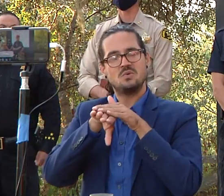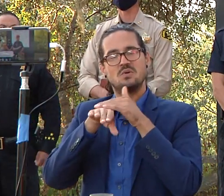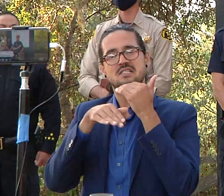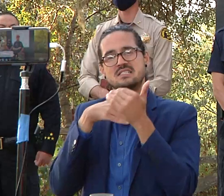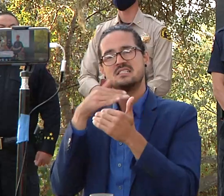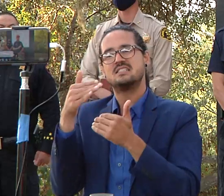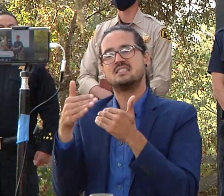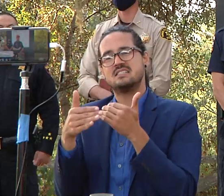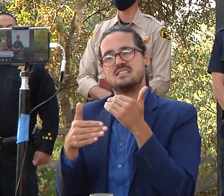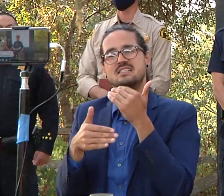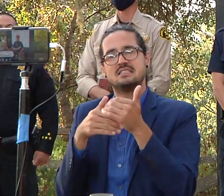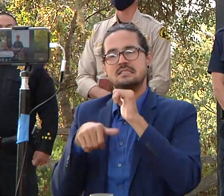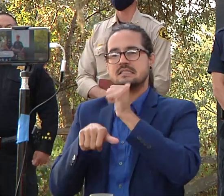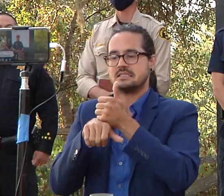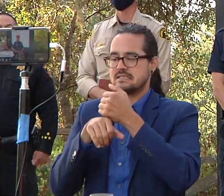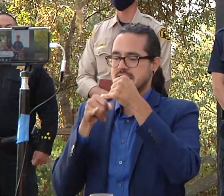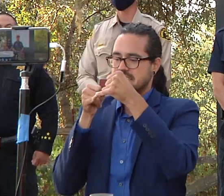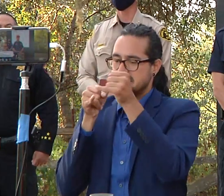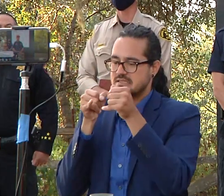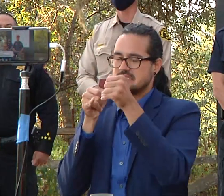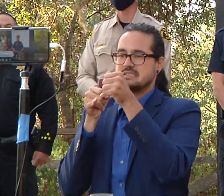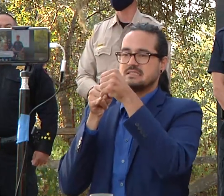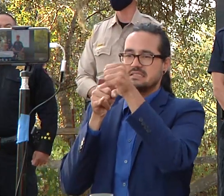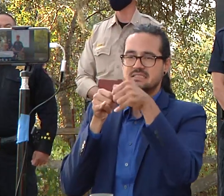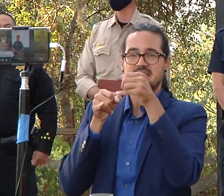cut line around all the different homes and so forth